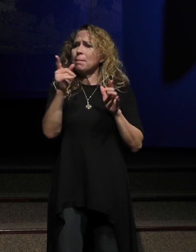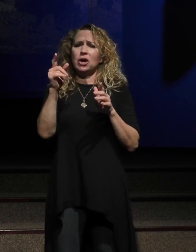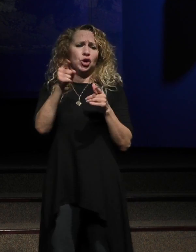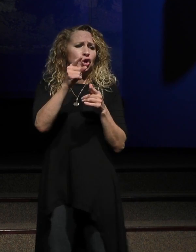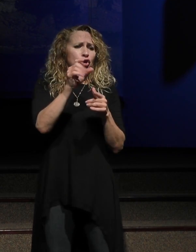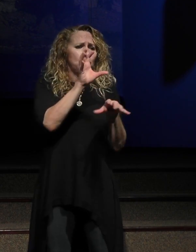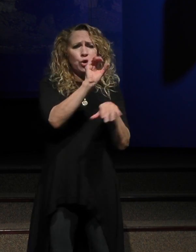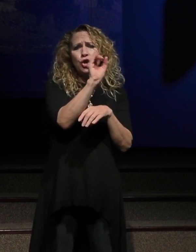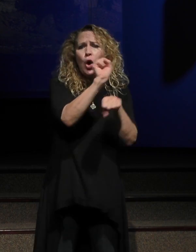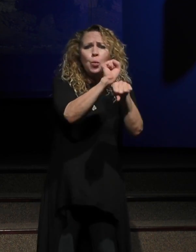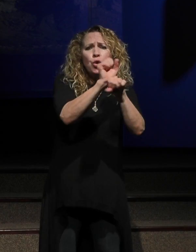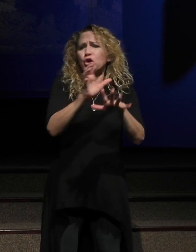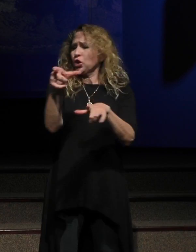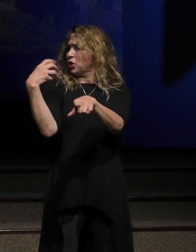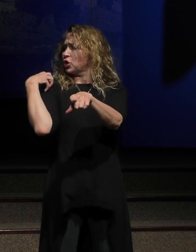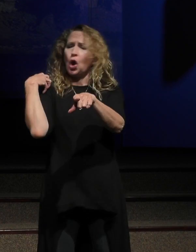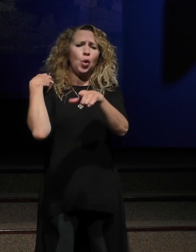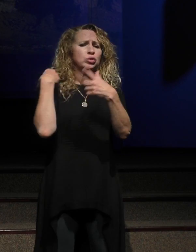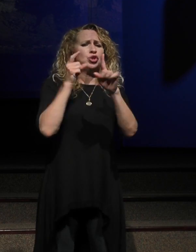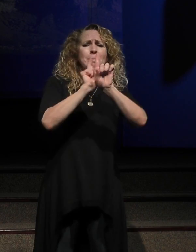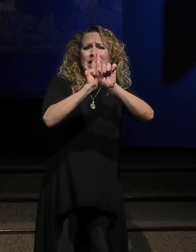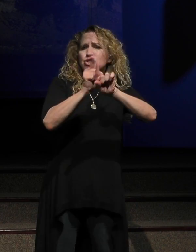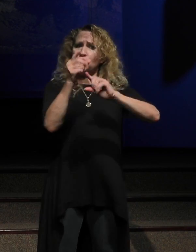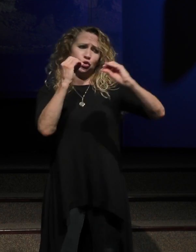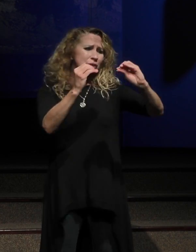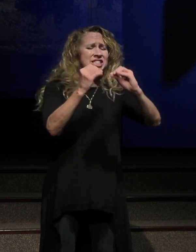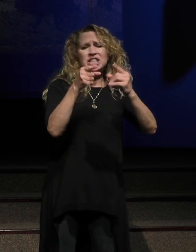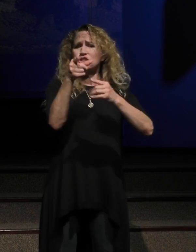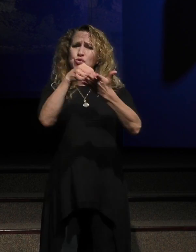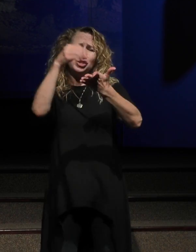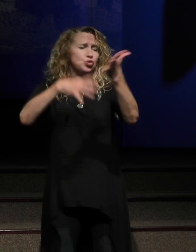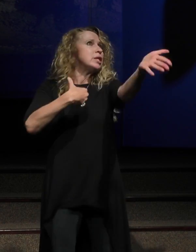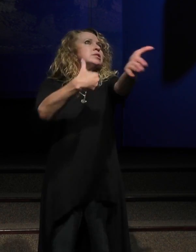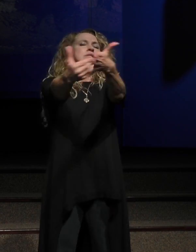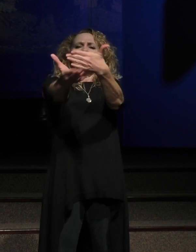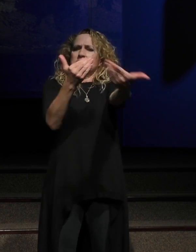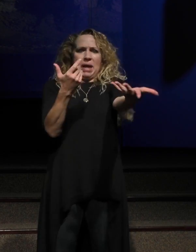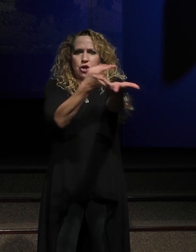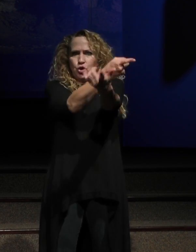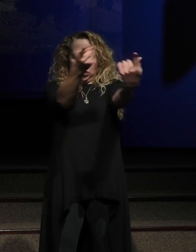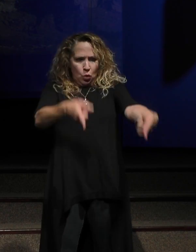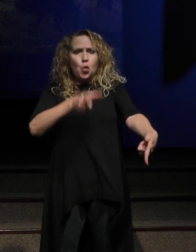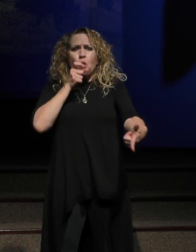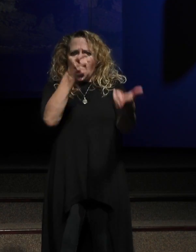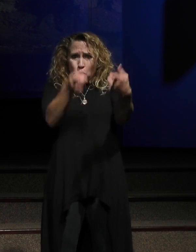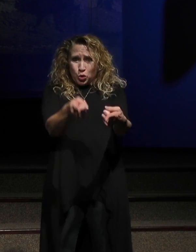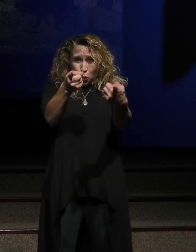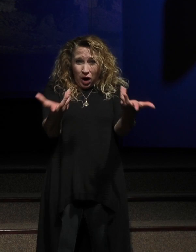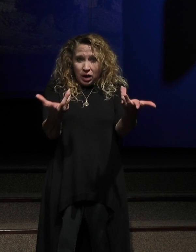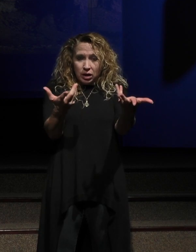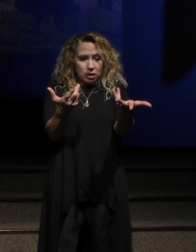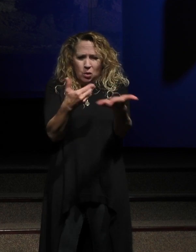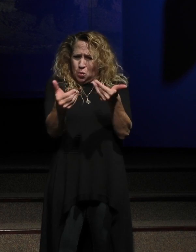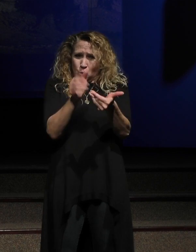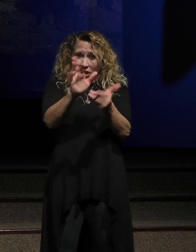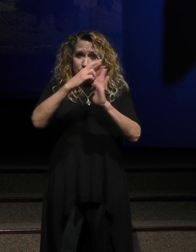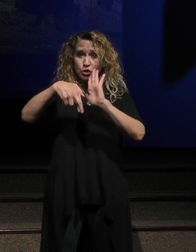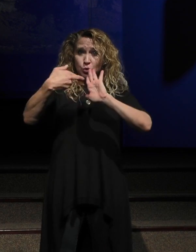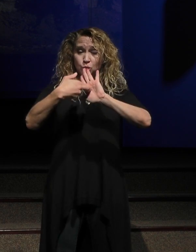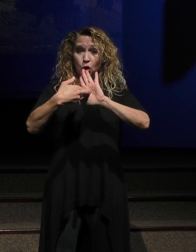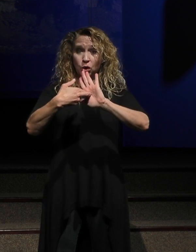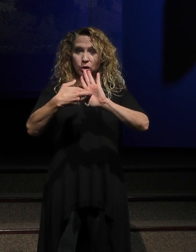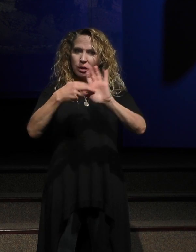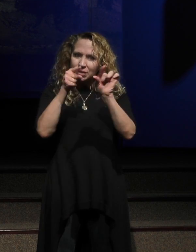friend, if you're a coach, if you're a mentor, if you teach school, if you're a student, no matter what age you are, doesn't matter. Whatever your role in life is,